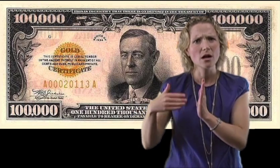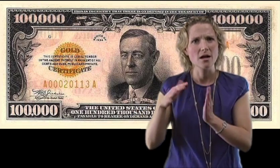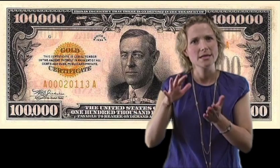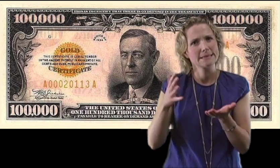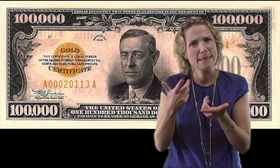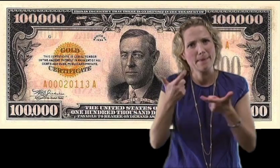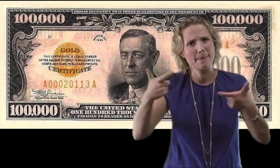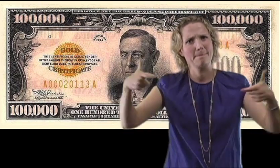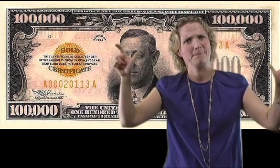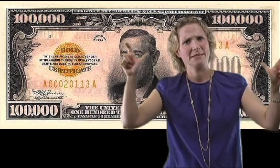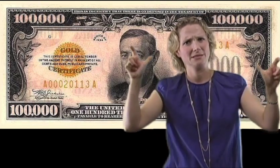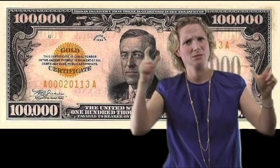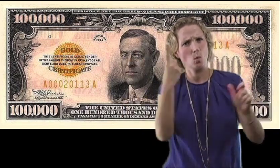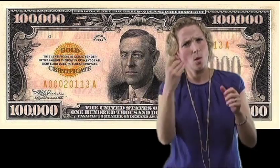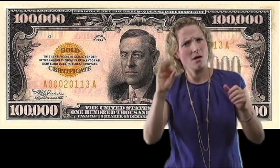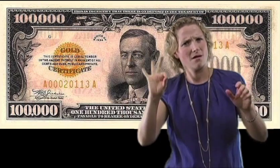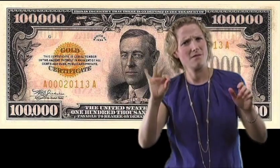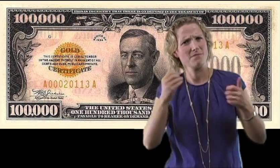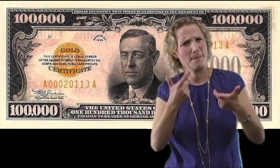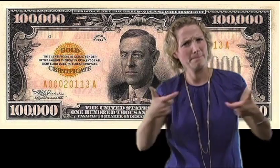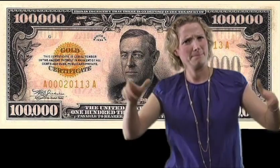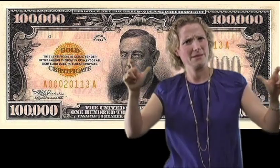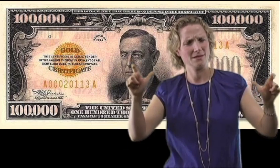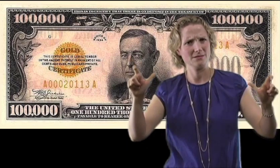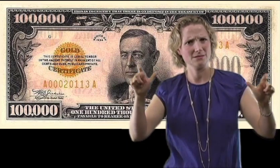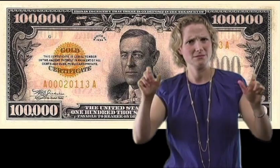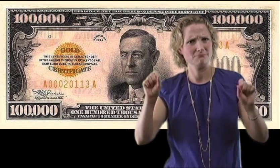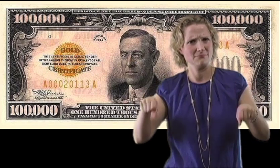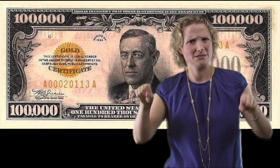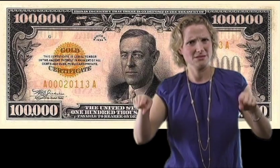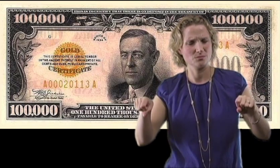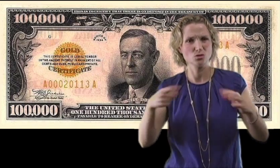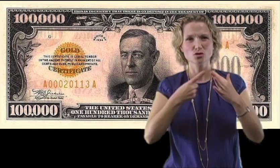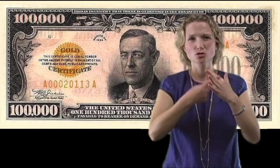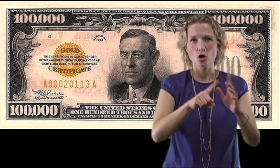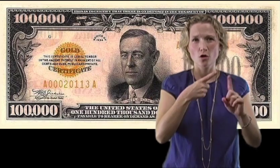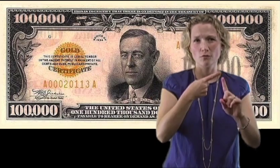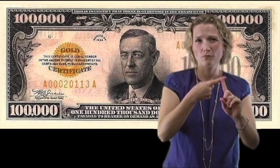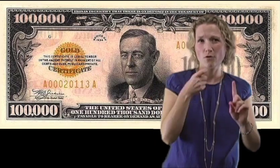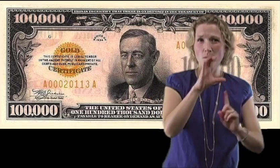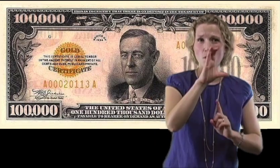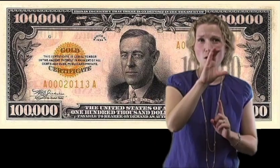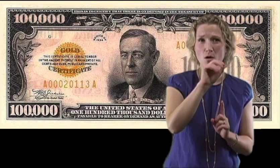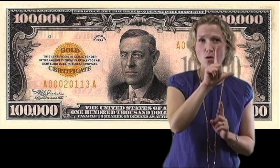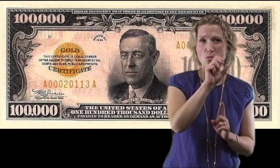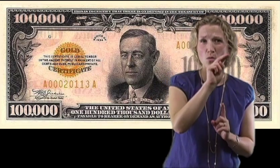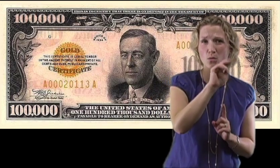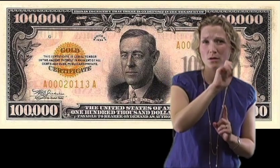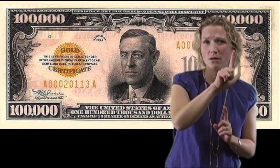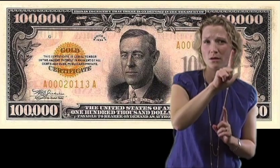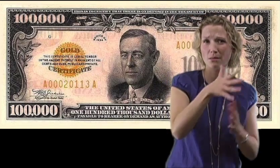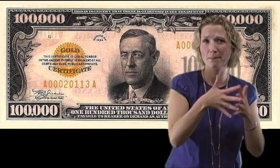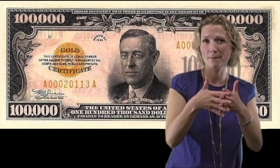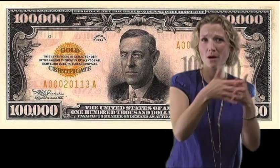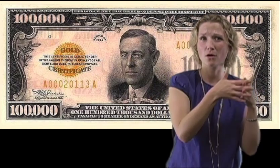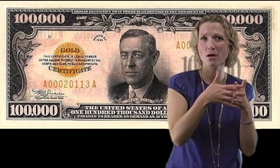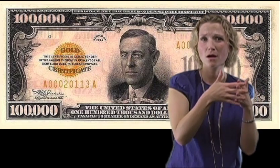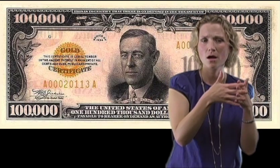exhibit is one of the biggest and most complete starting from the 13 colonies